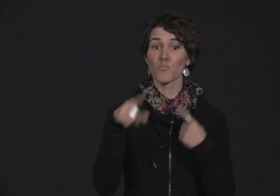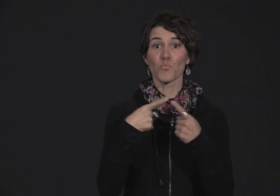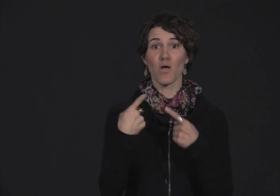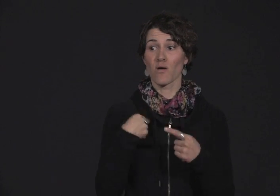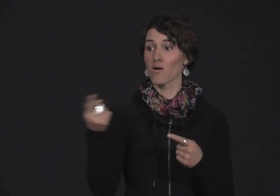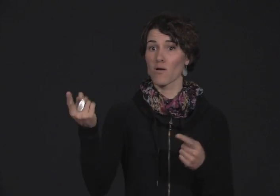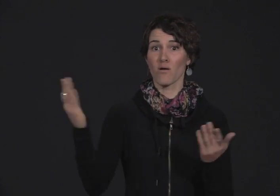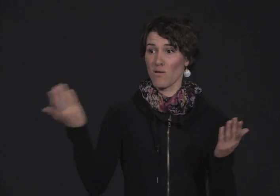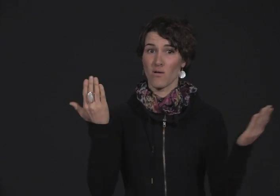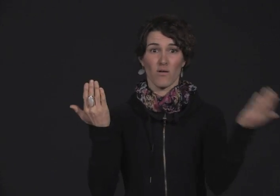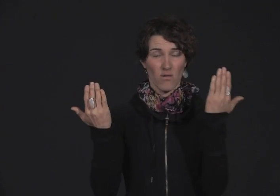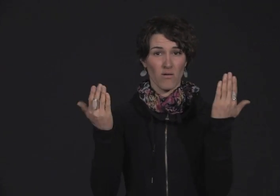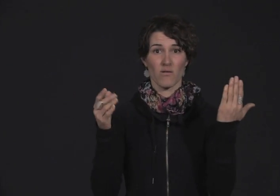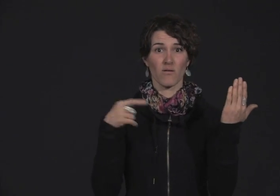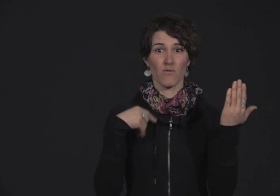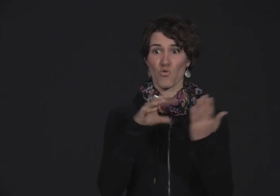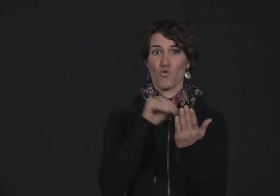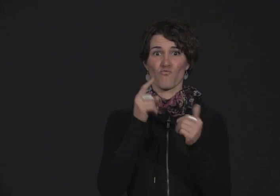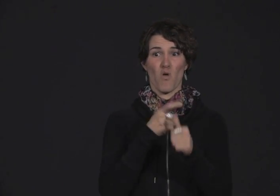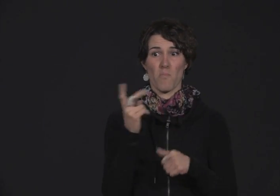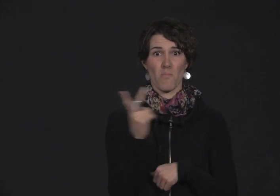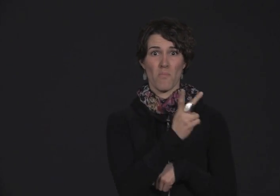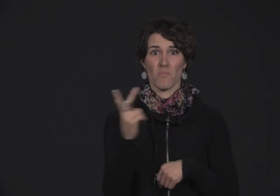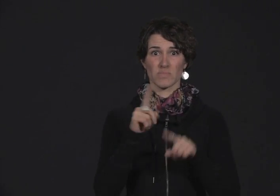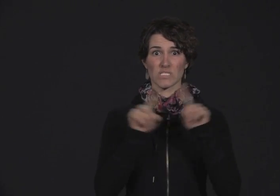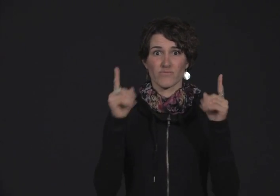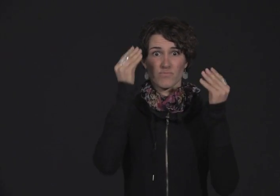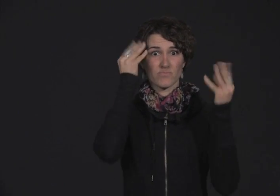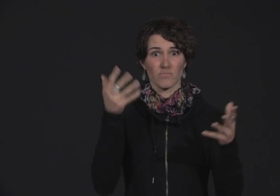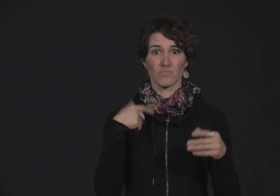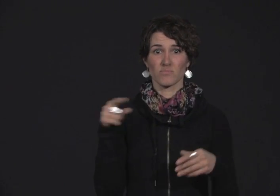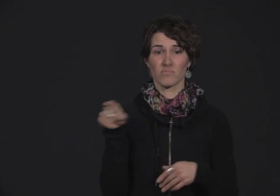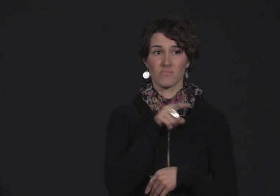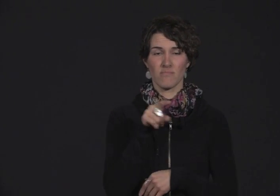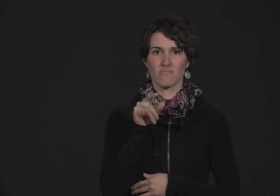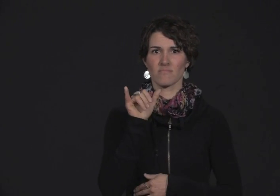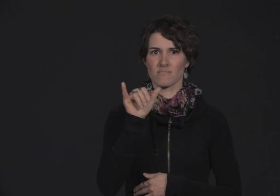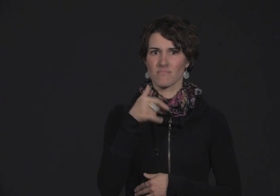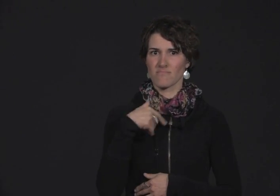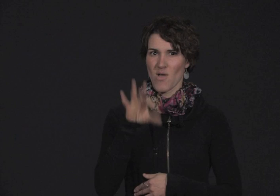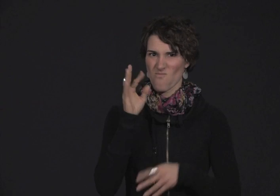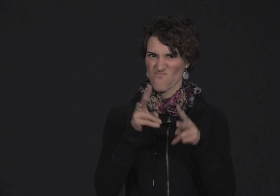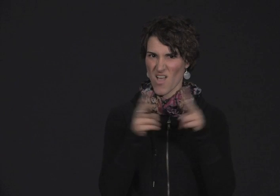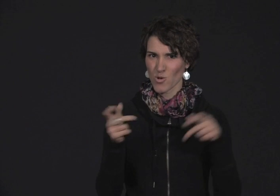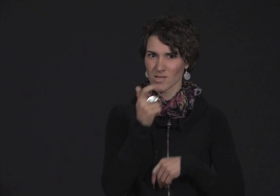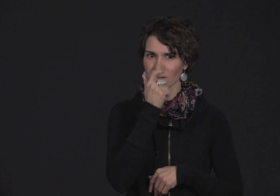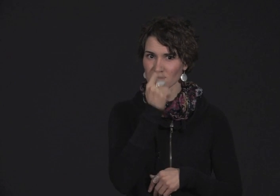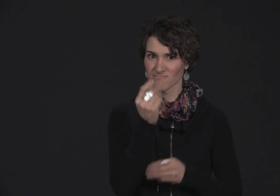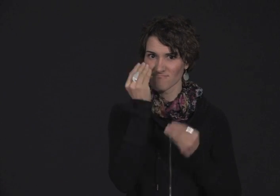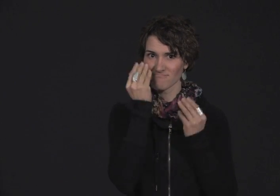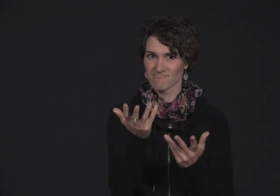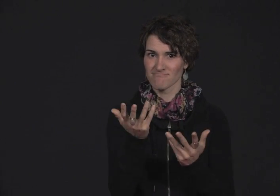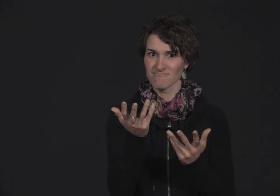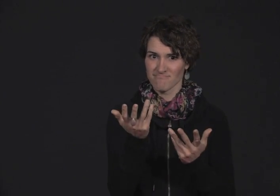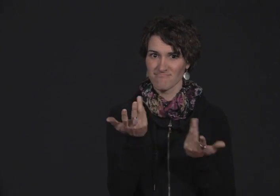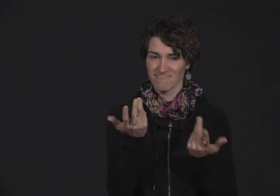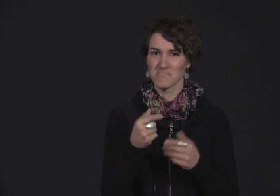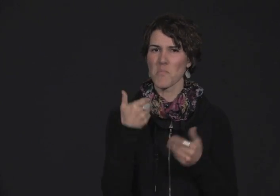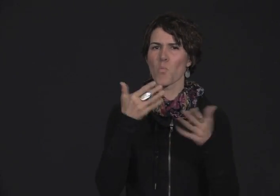When I got the information back from both of those meetings, I found it very interesting, because the information was different. So I'd like